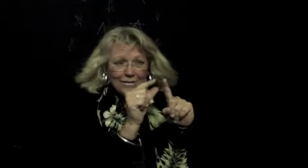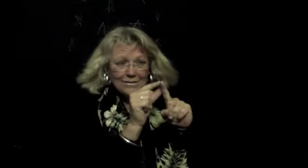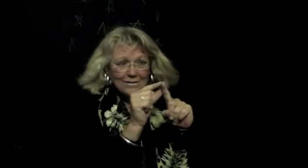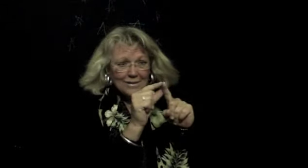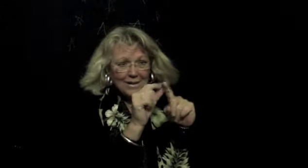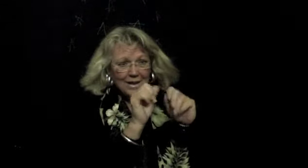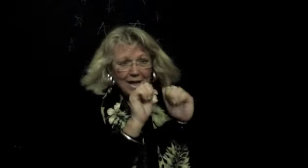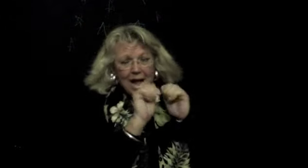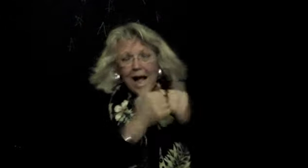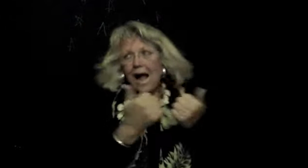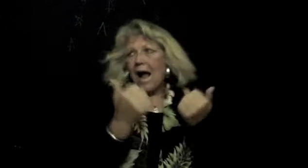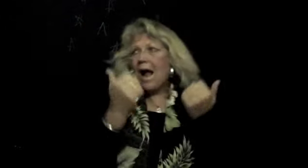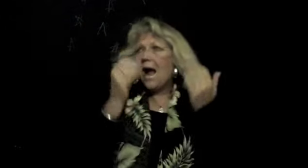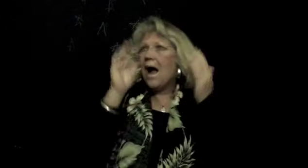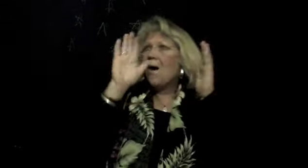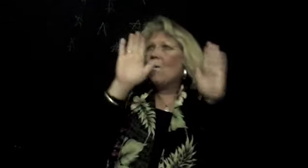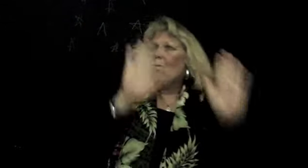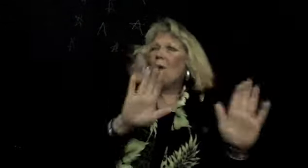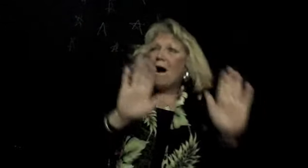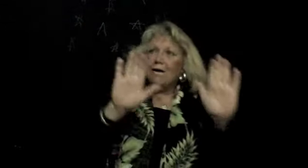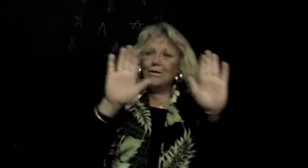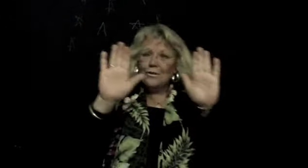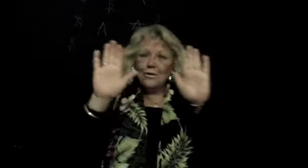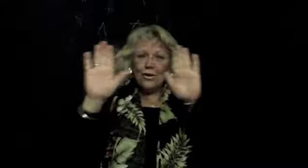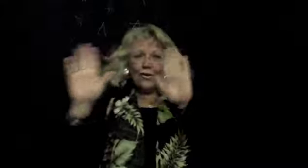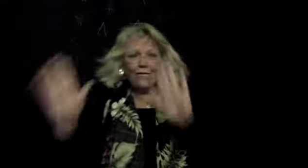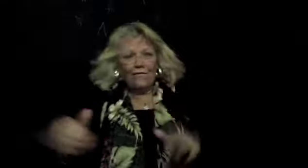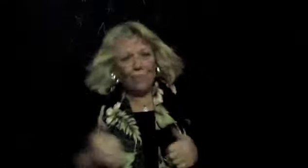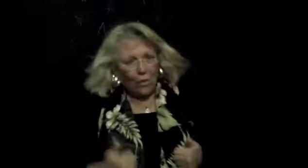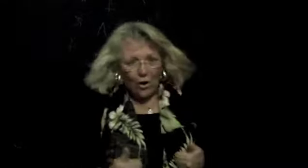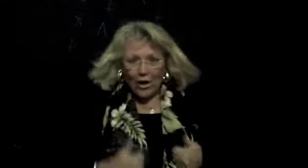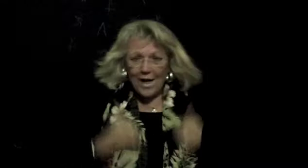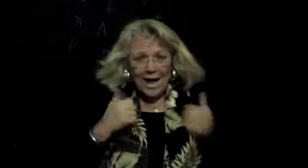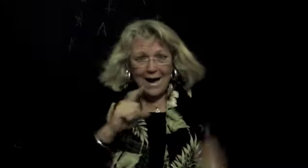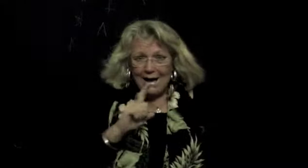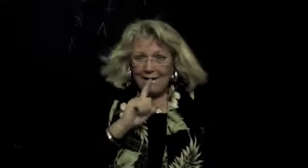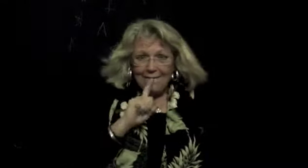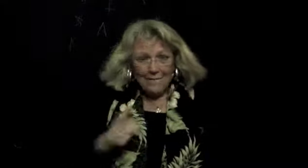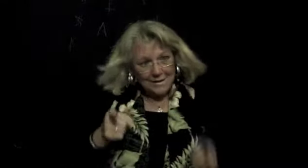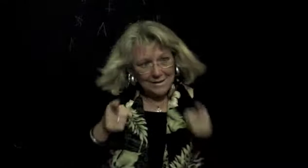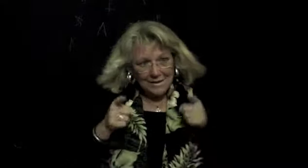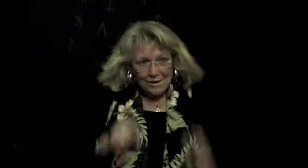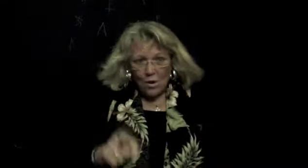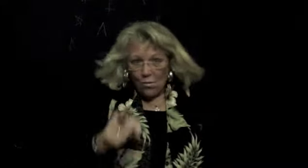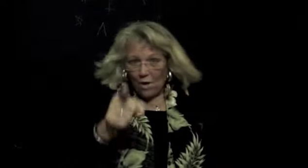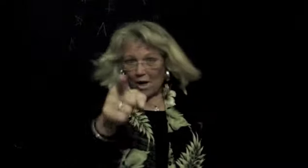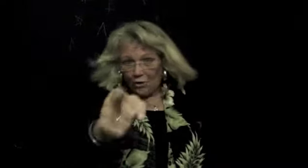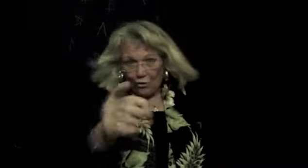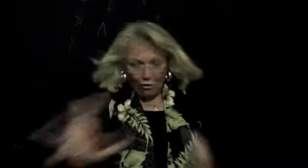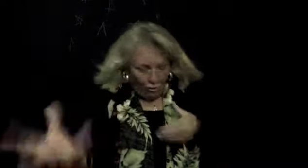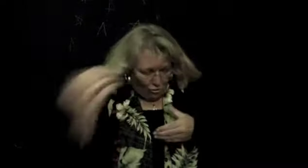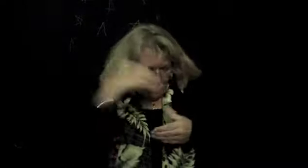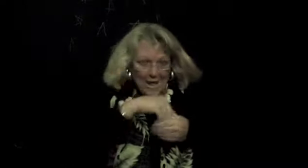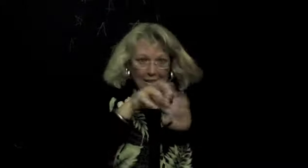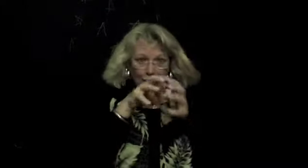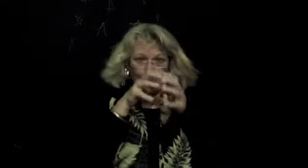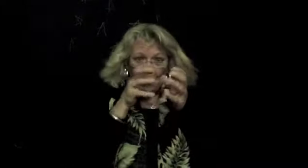How wonderful life is on your end of